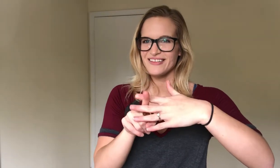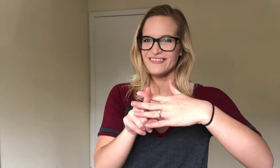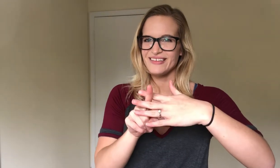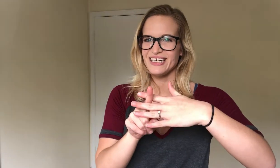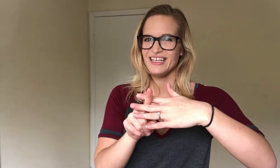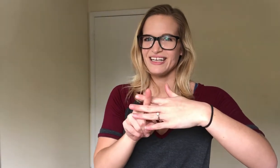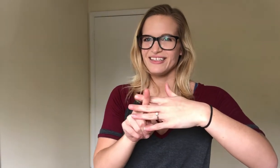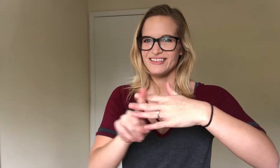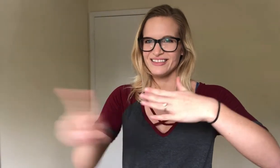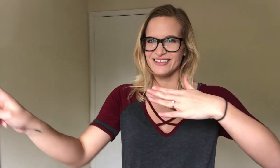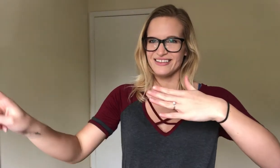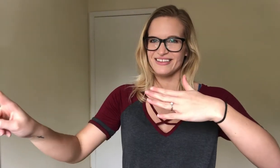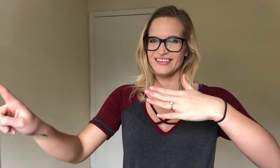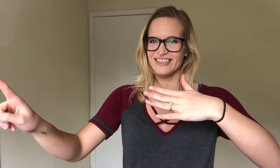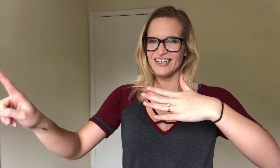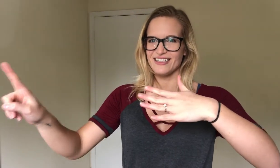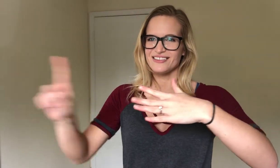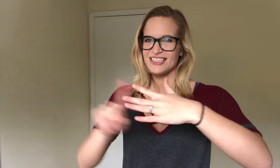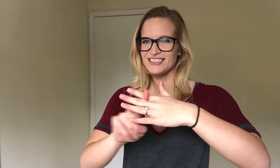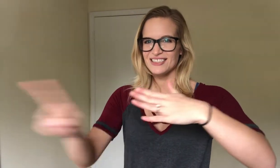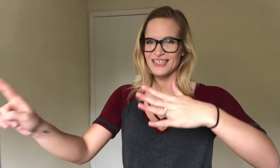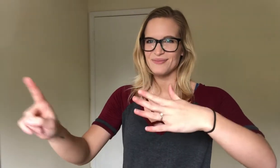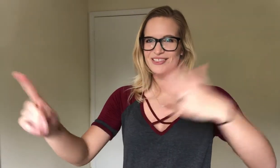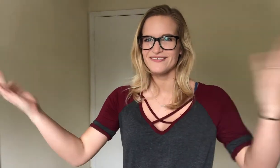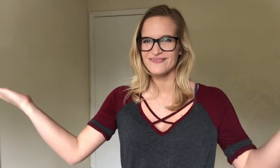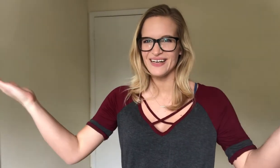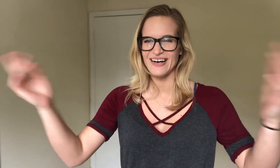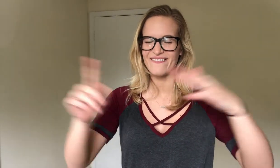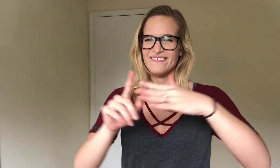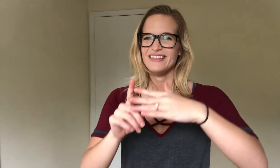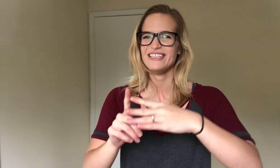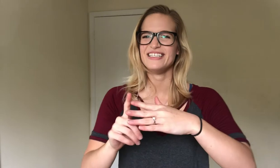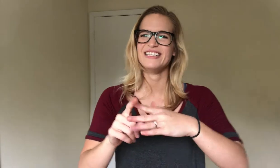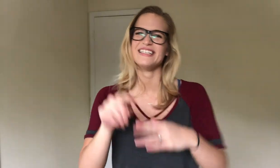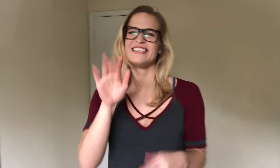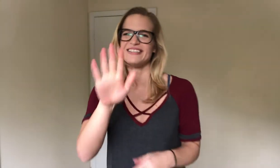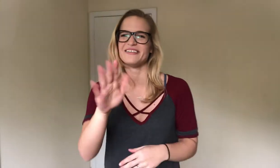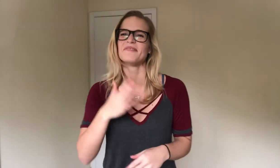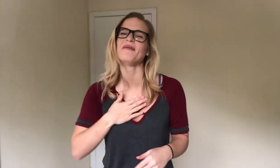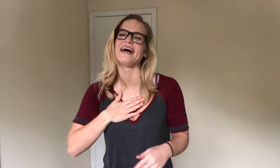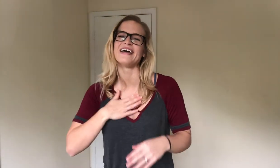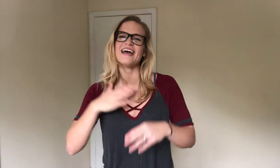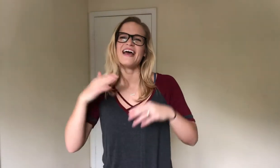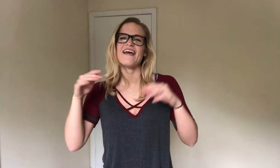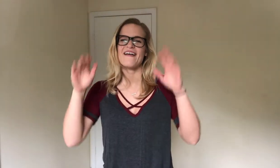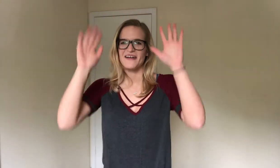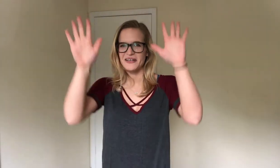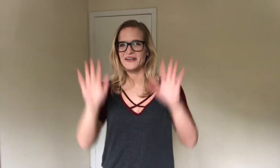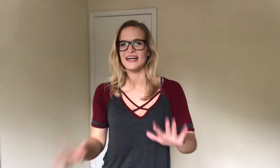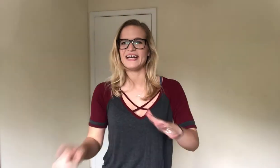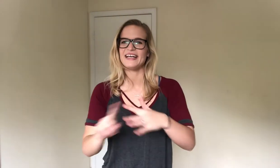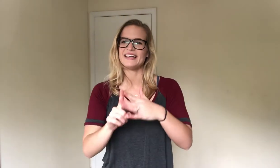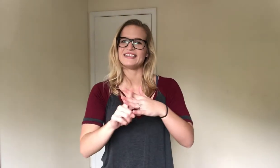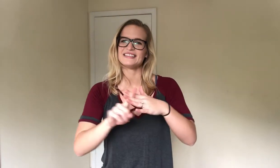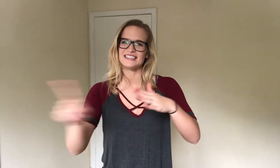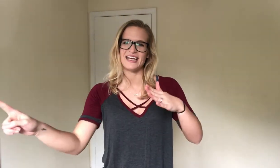know. And then. They're gone. They escaped. Wow. You're my. Great. Escape.